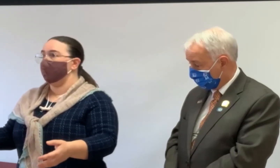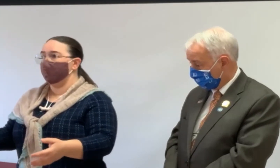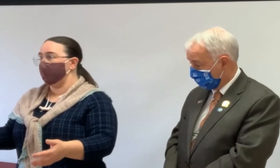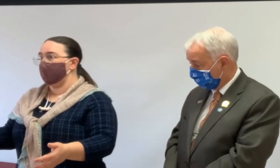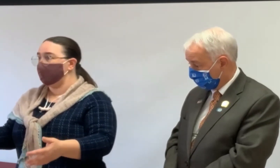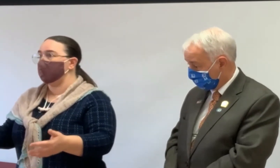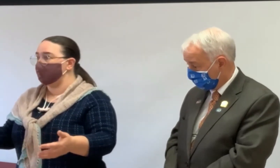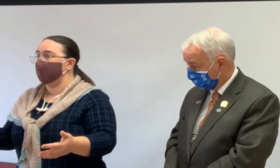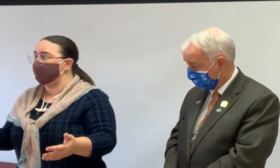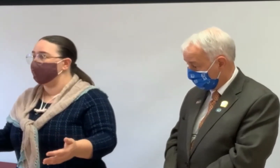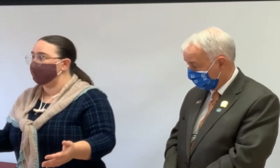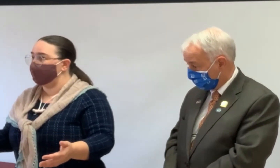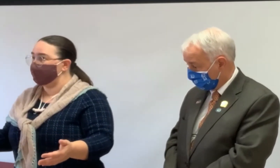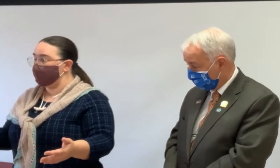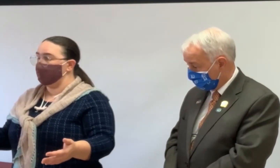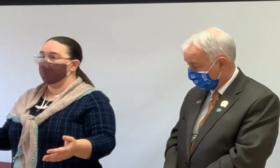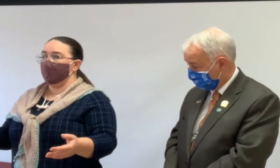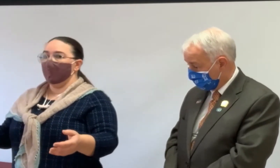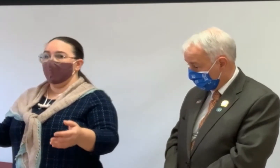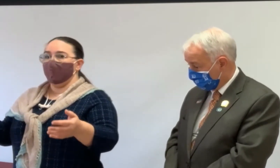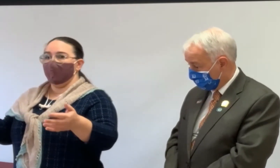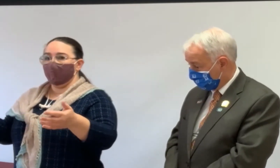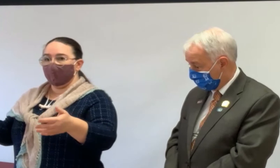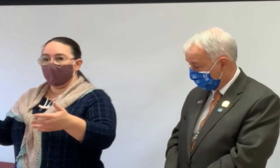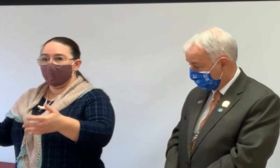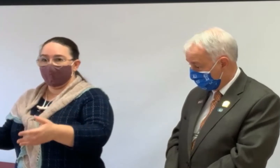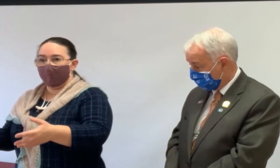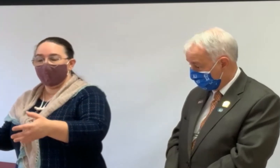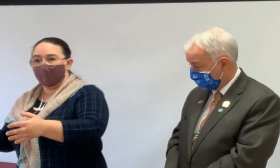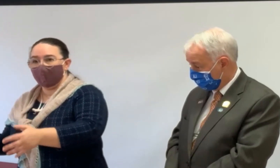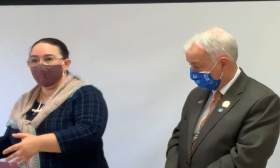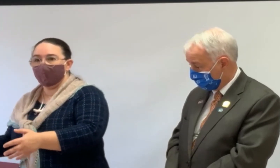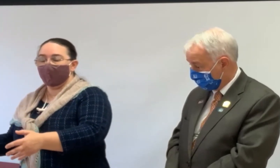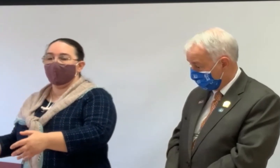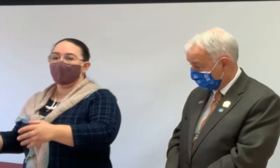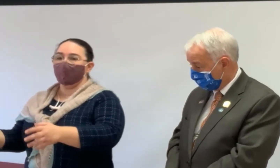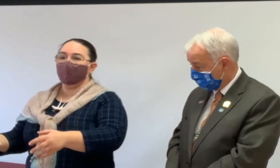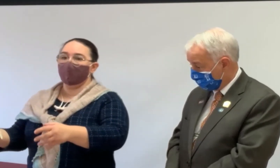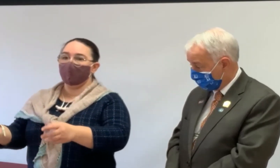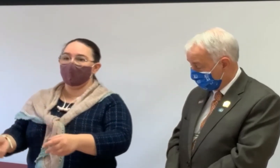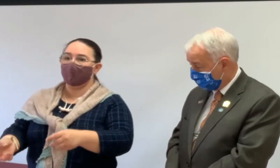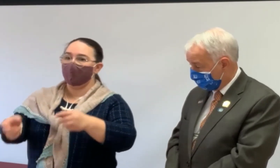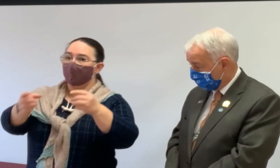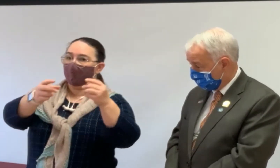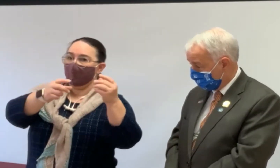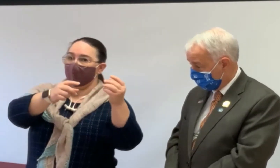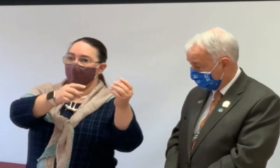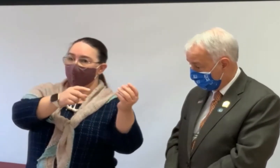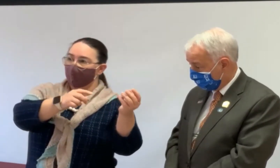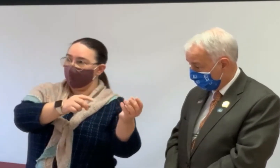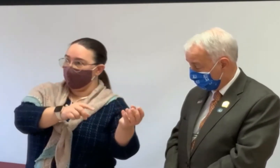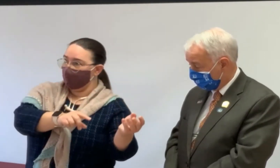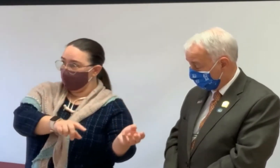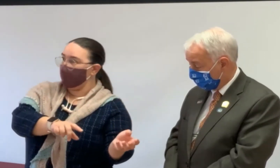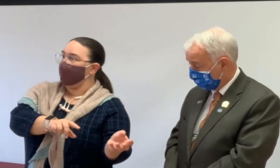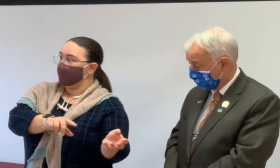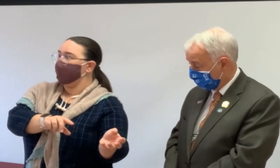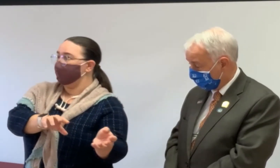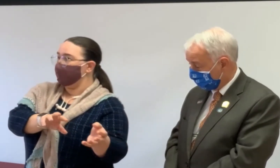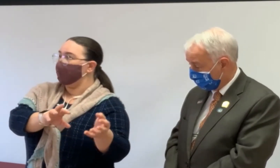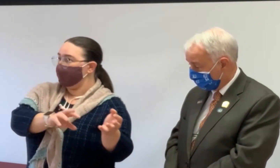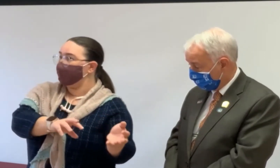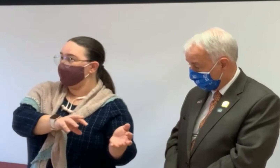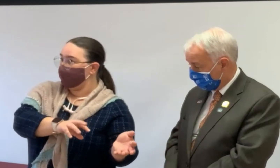could, would lend you at least a hundred thousand. And you could take that and use that to purchase the new